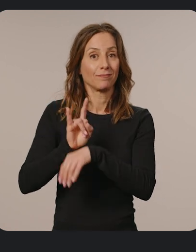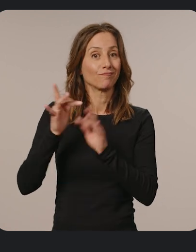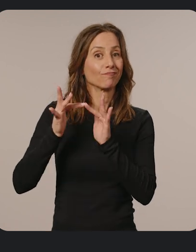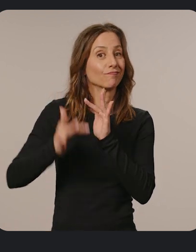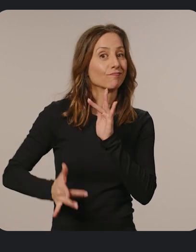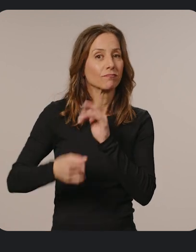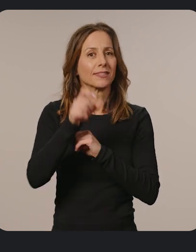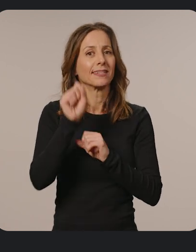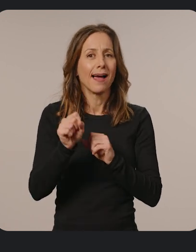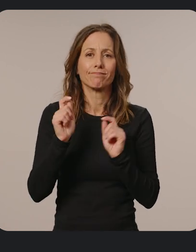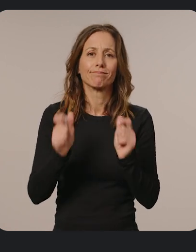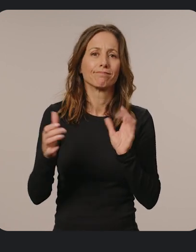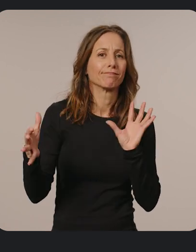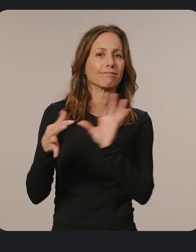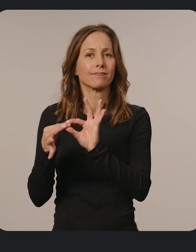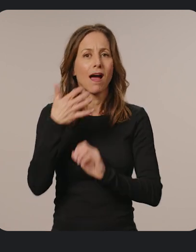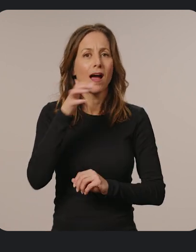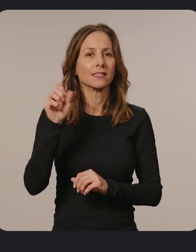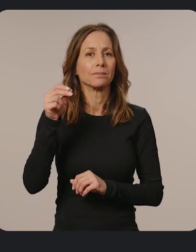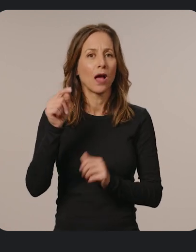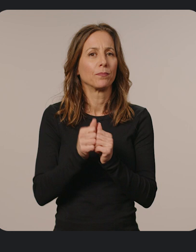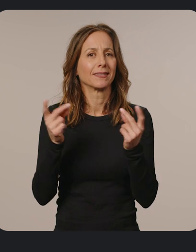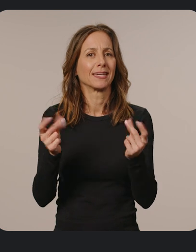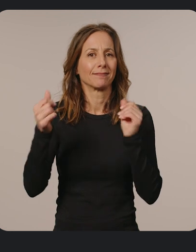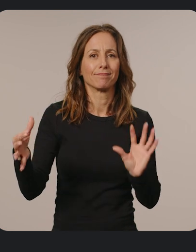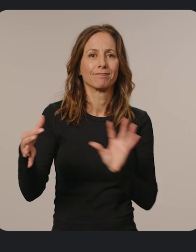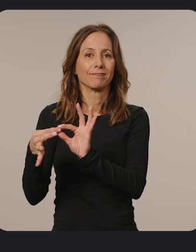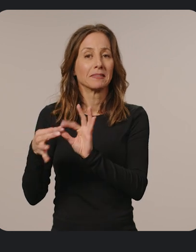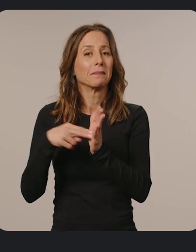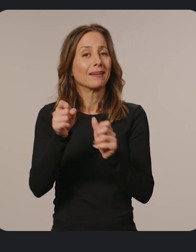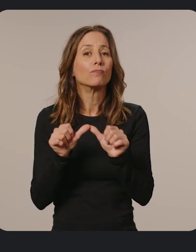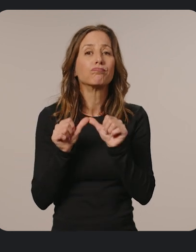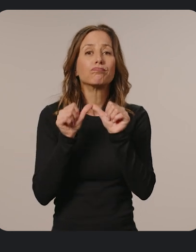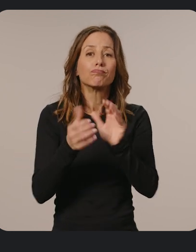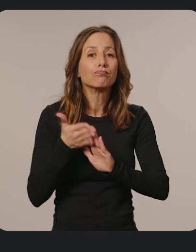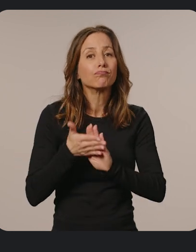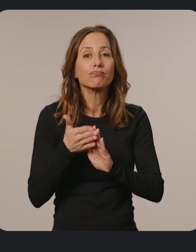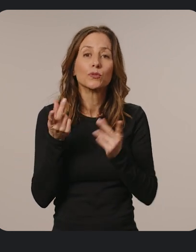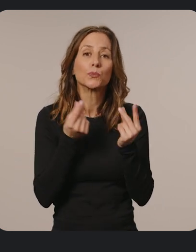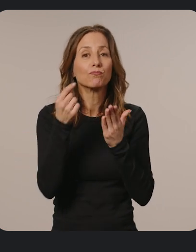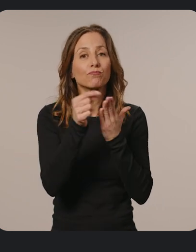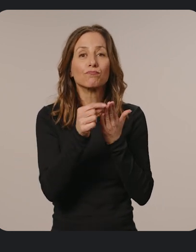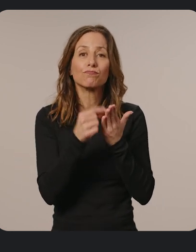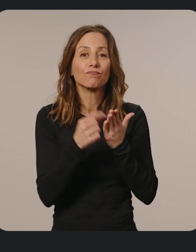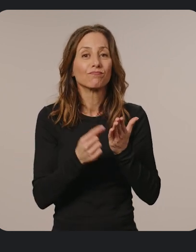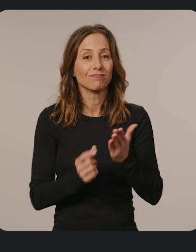reach, you can quickly join your mobile hotspot with instant tethering, so you can keep powering on and checking those tasks off the to-do list.